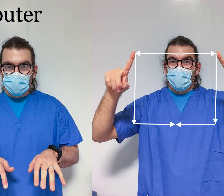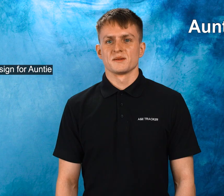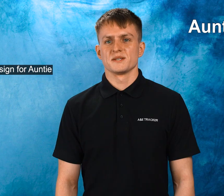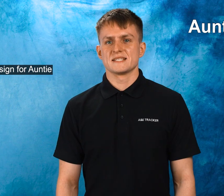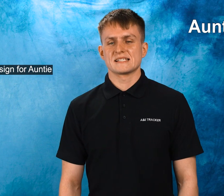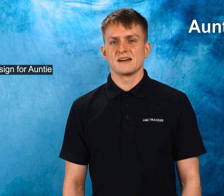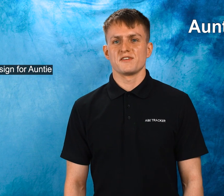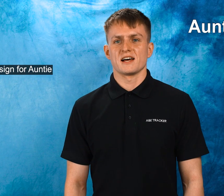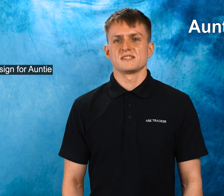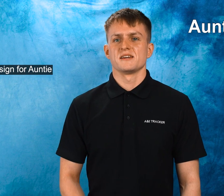This is the sign for auntie.